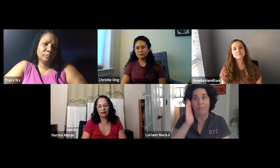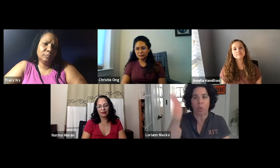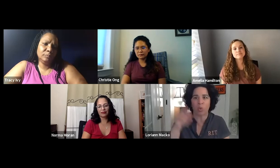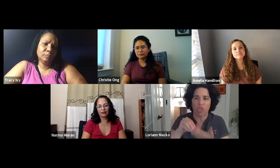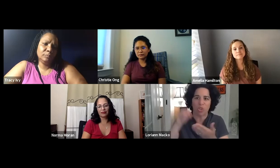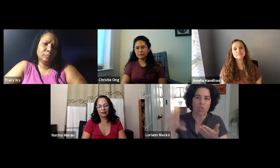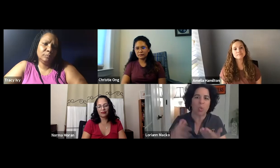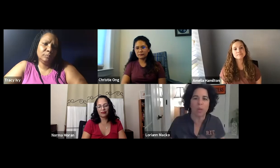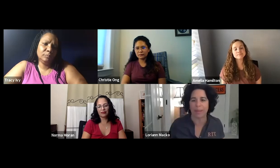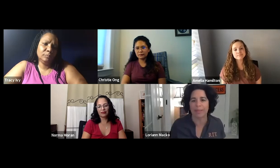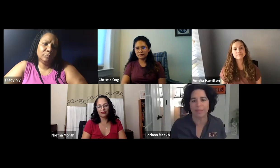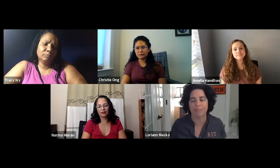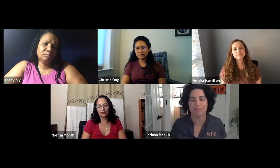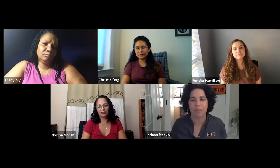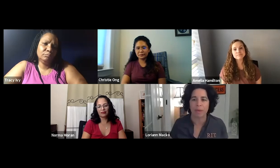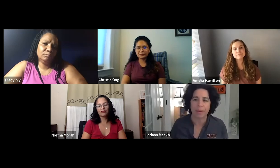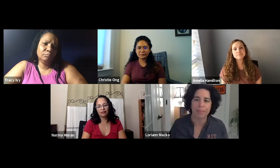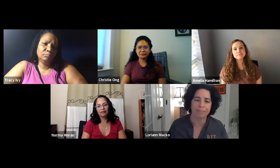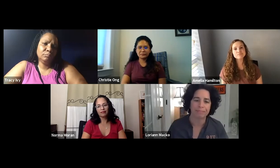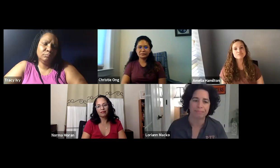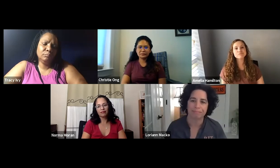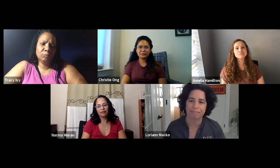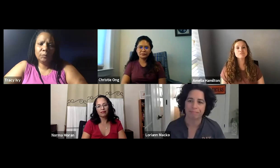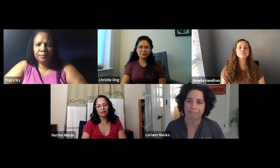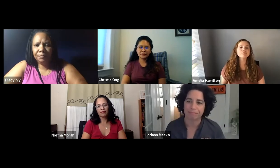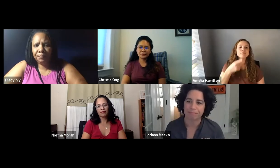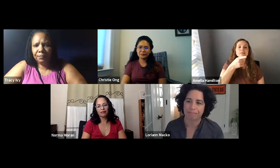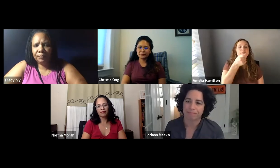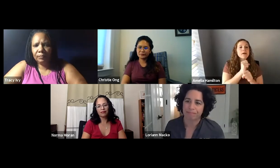that's a wonderful way to support our current and future students if you have the means.